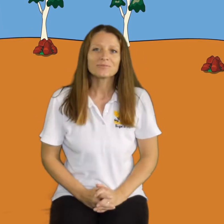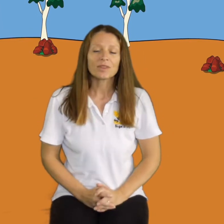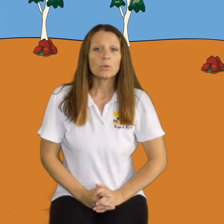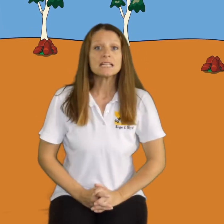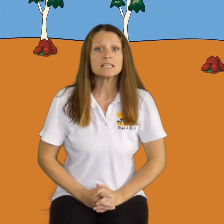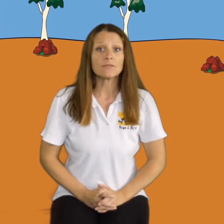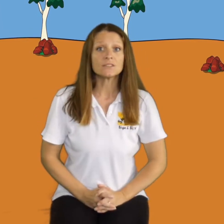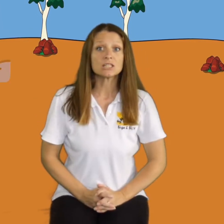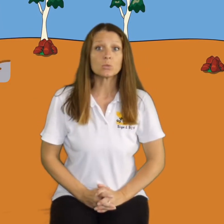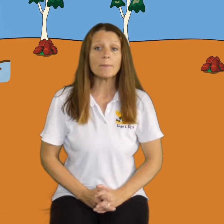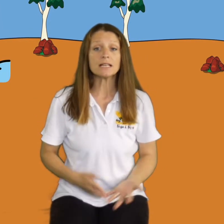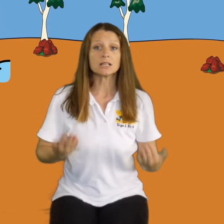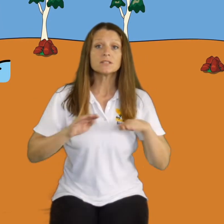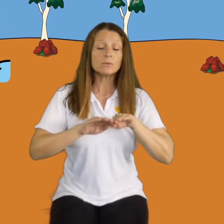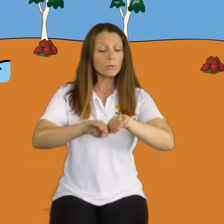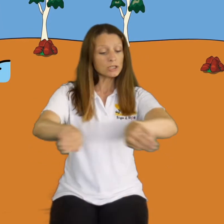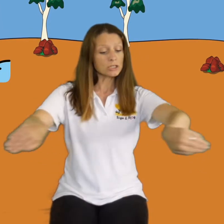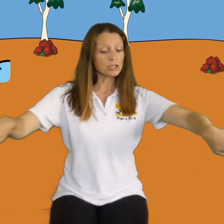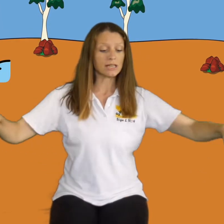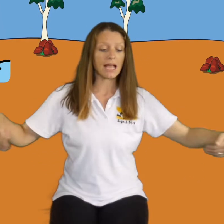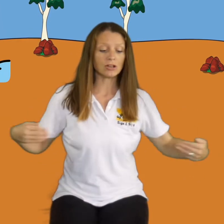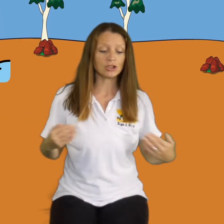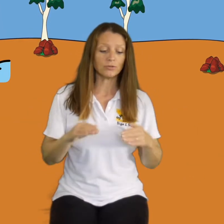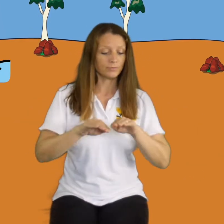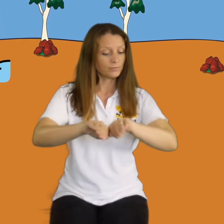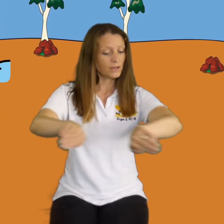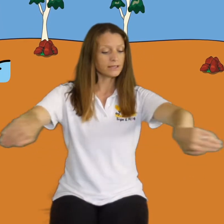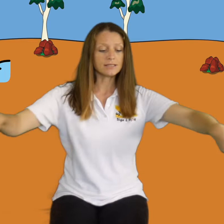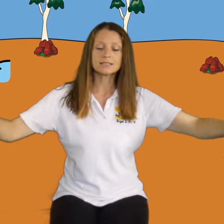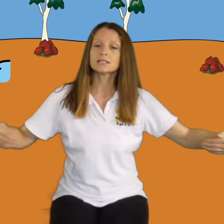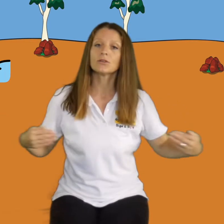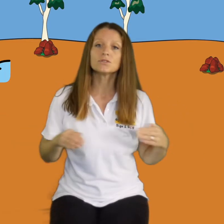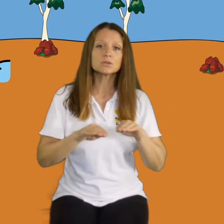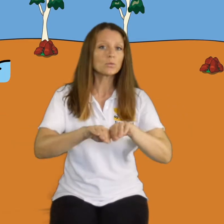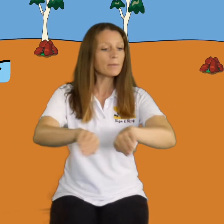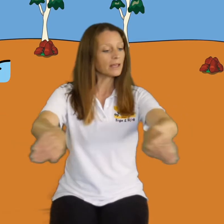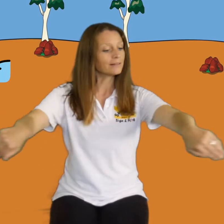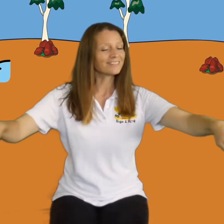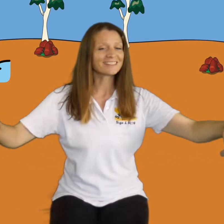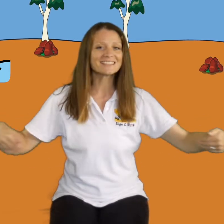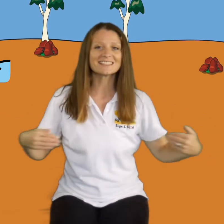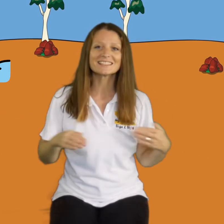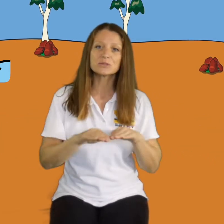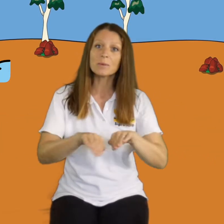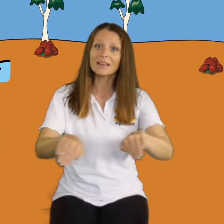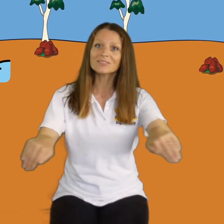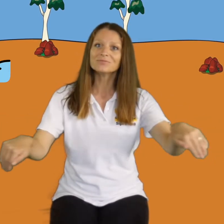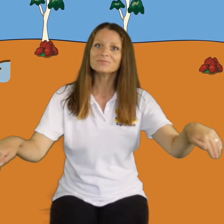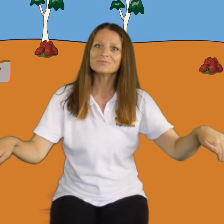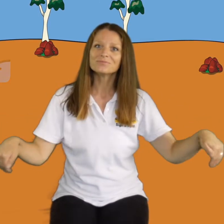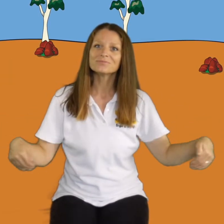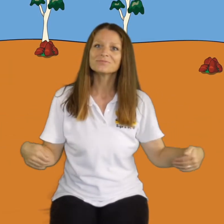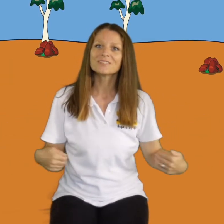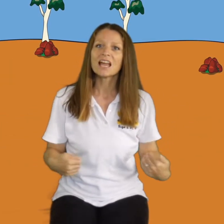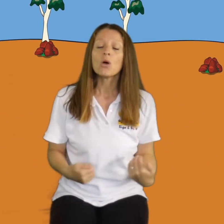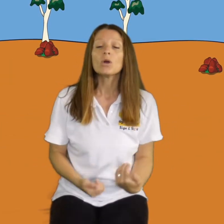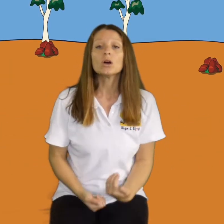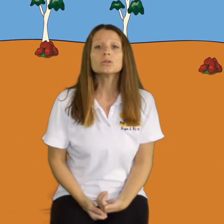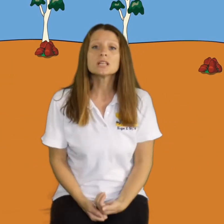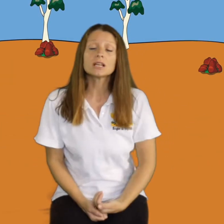We're gonna need some for swimming. So for swimming we're just gonna do the action like this. Swimming. Swimming. We're also gonna